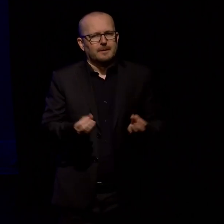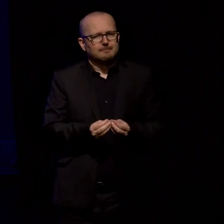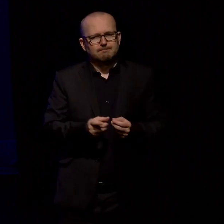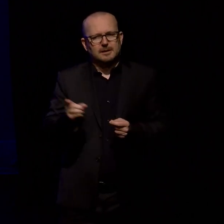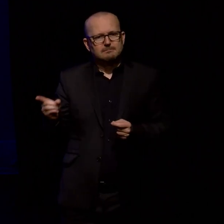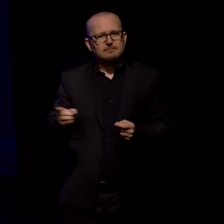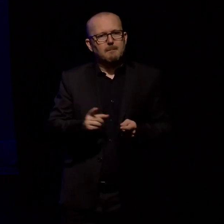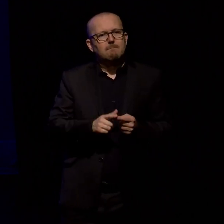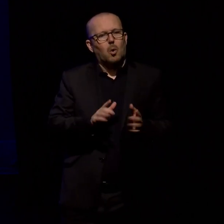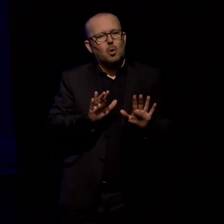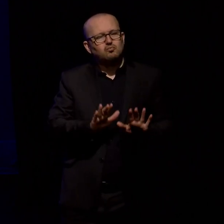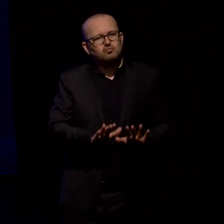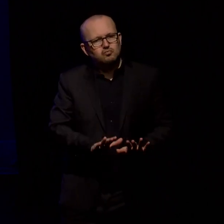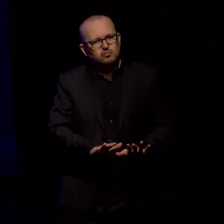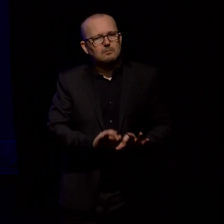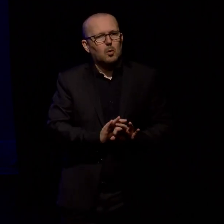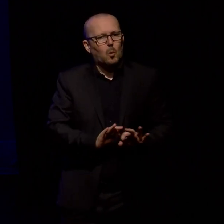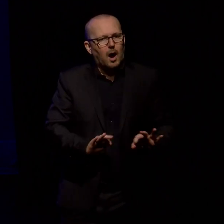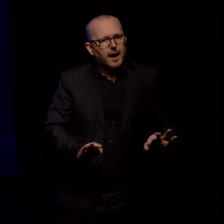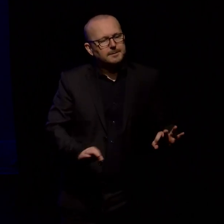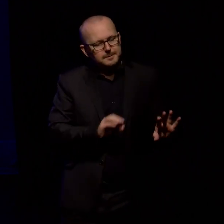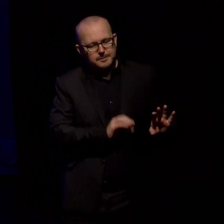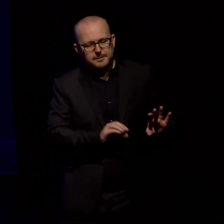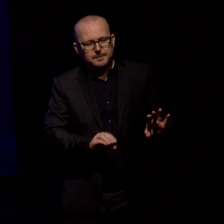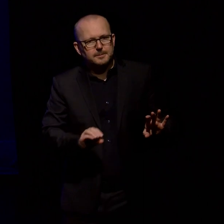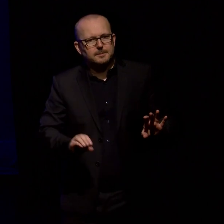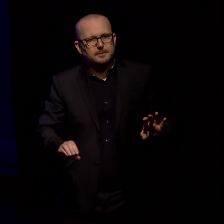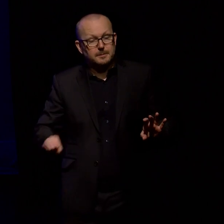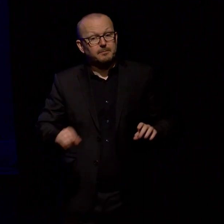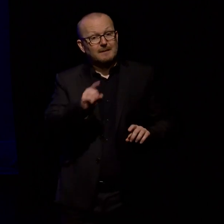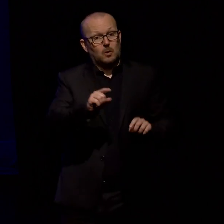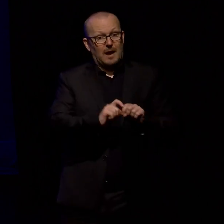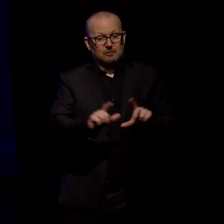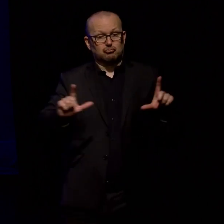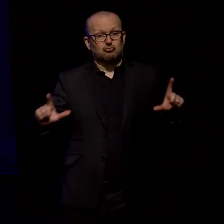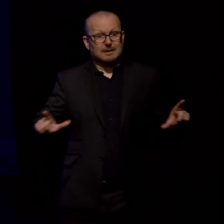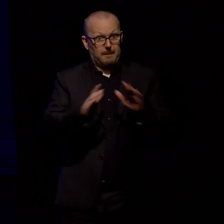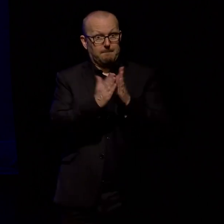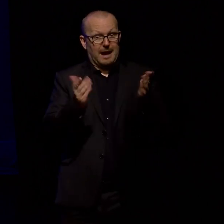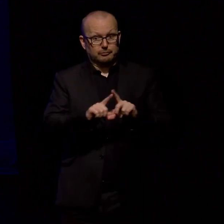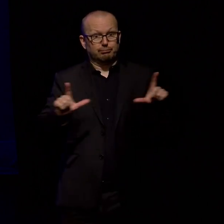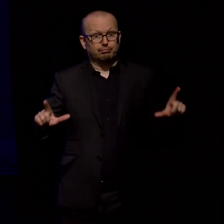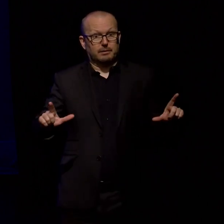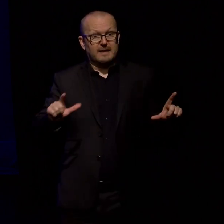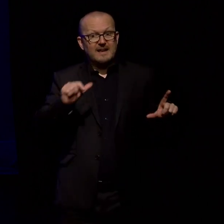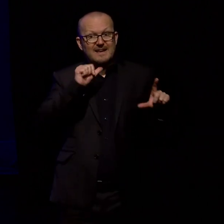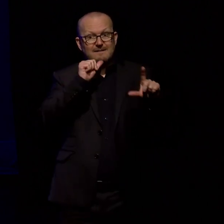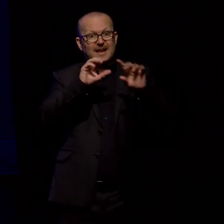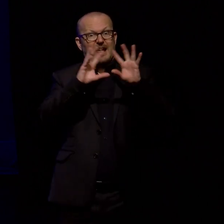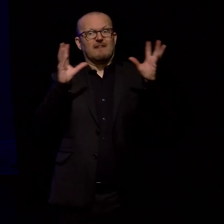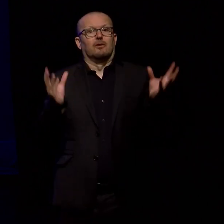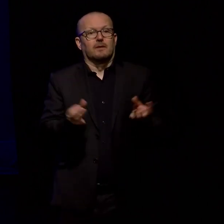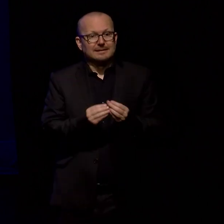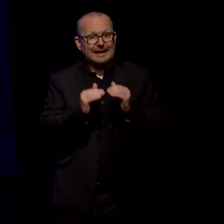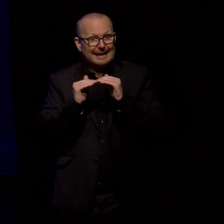when everything on a page or on a screen is at the same when everything on the page or on the screen is important nothing is important